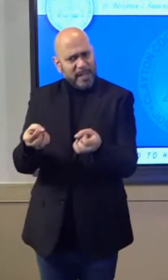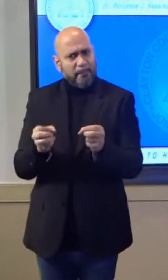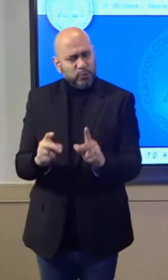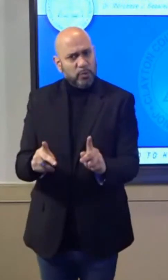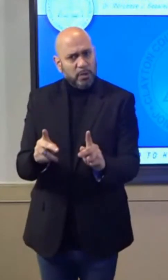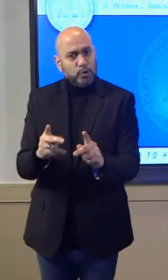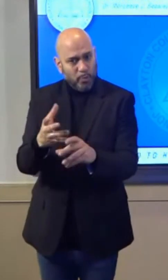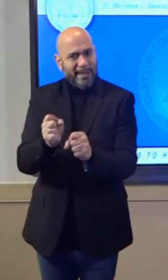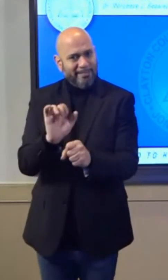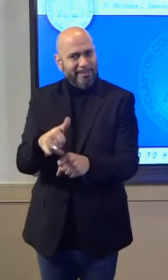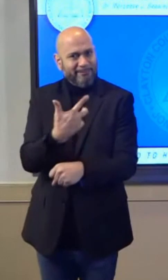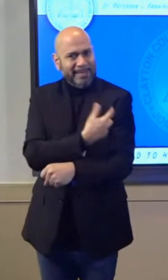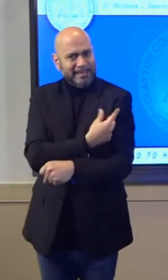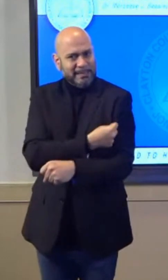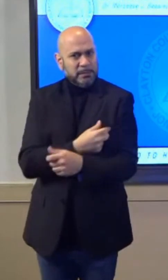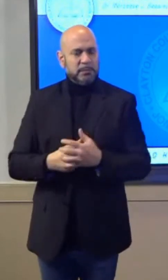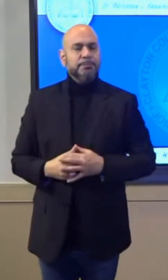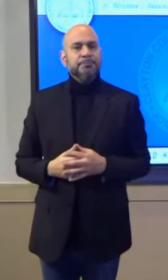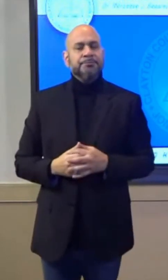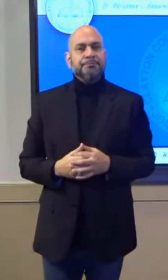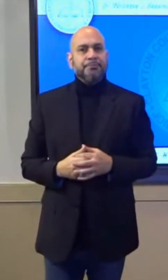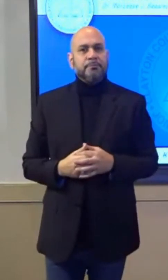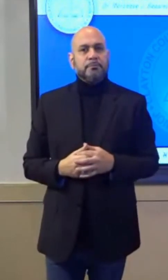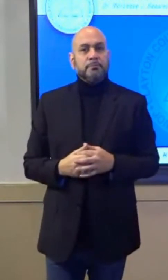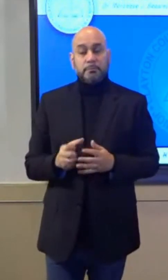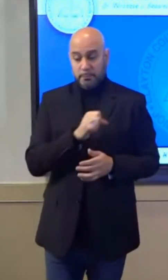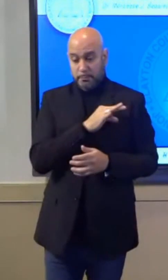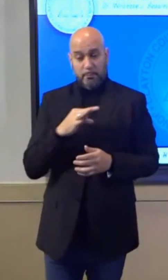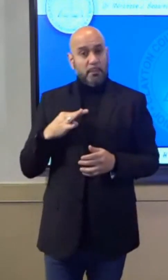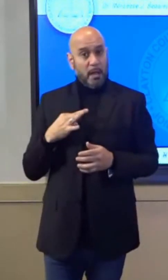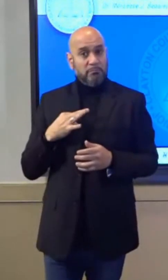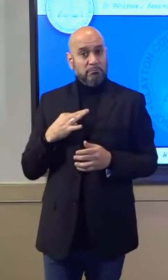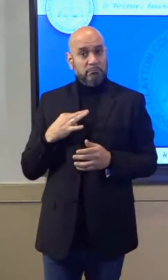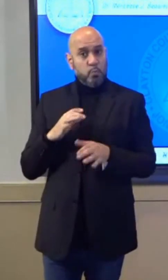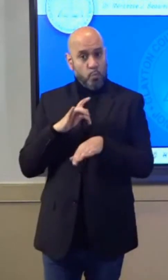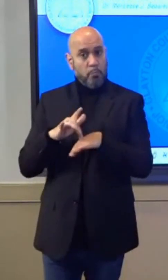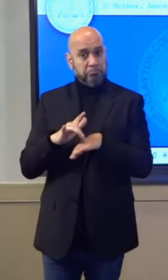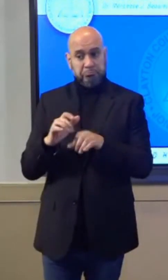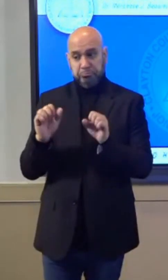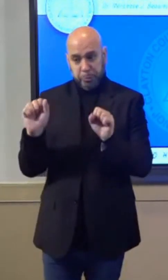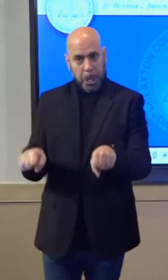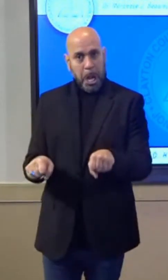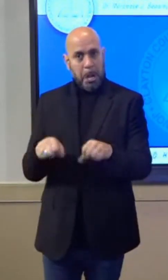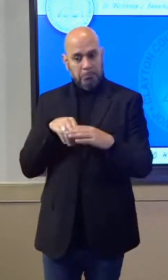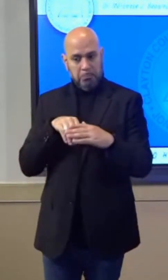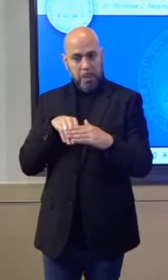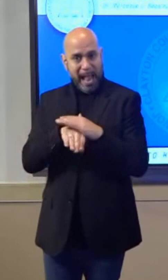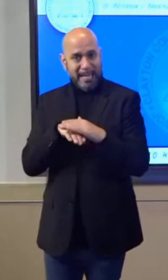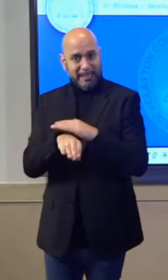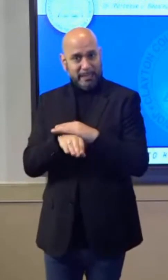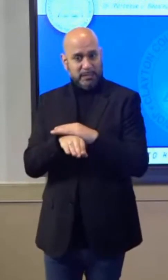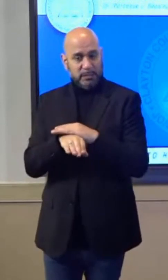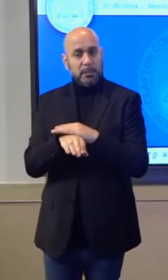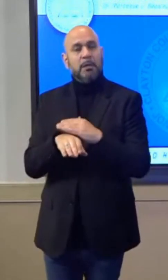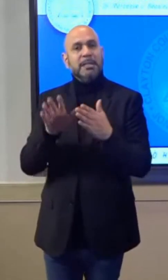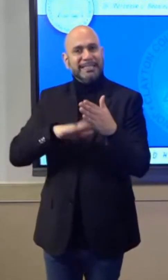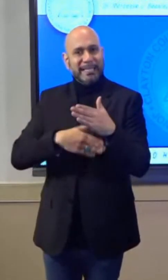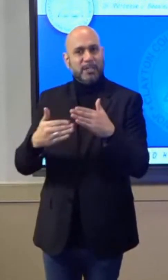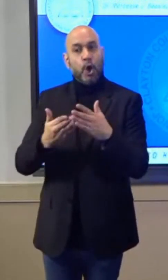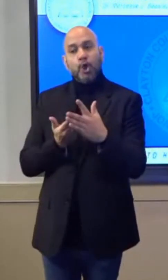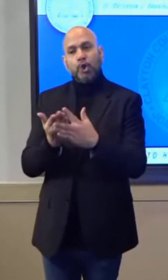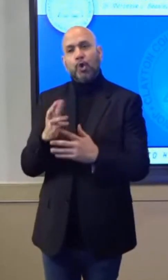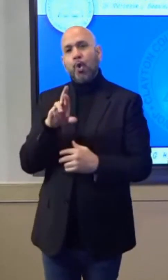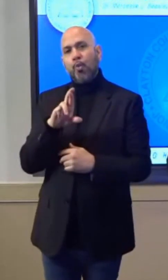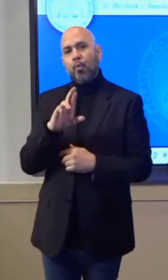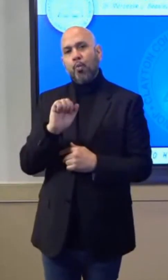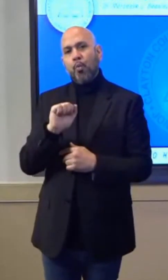to get the vaccine. Staff will be able to access the scheduler through rapid identity, as I already